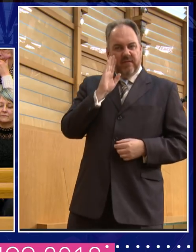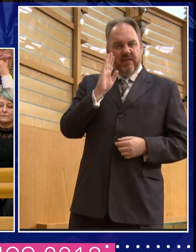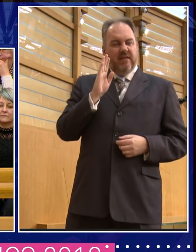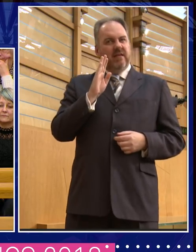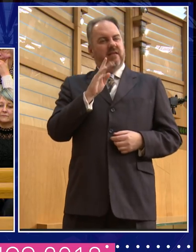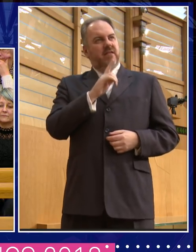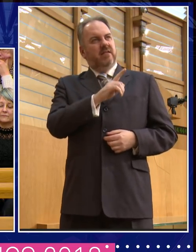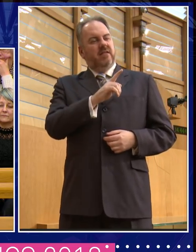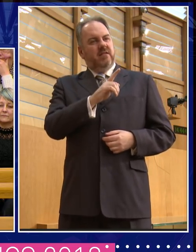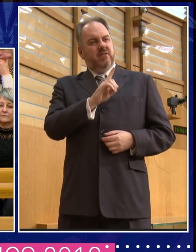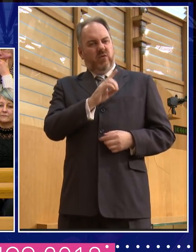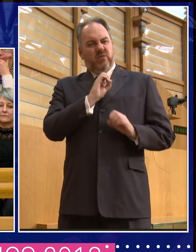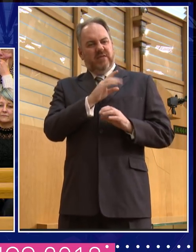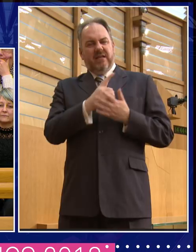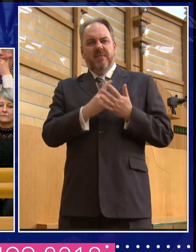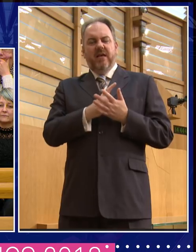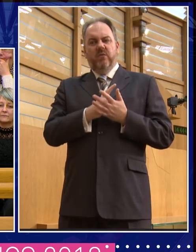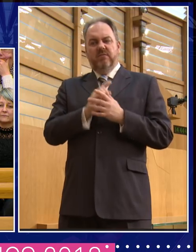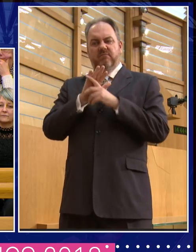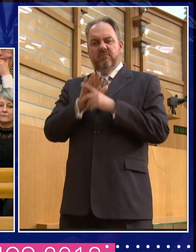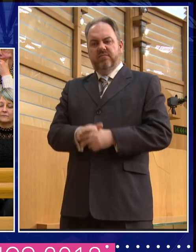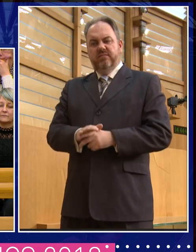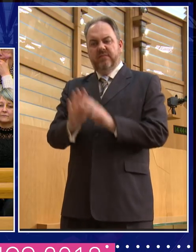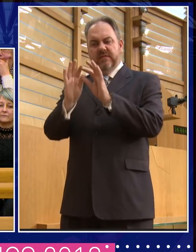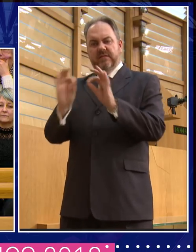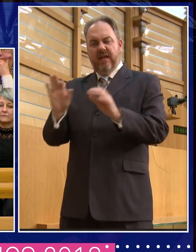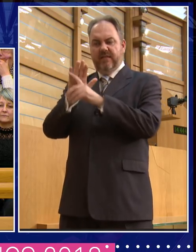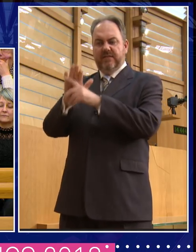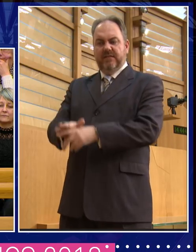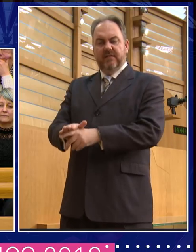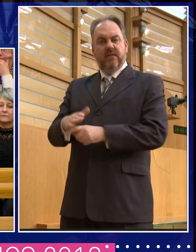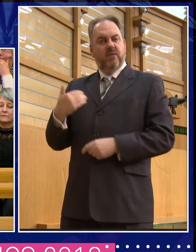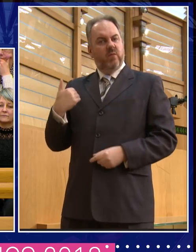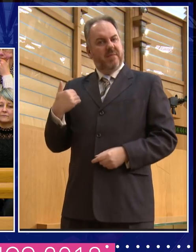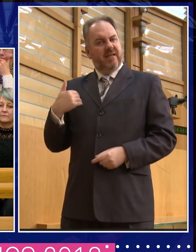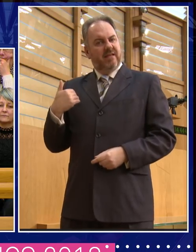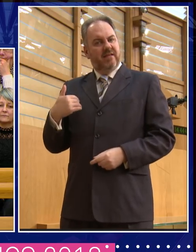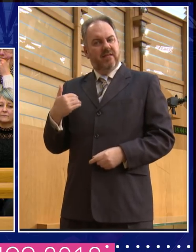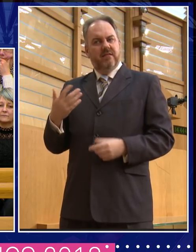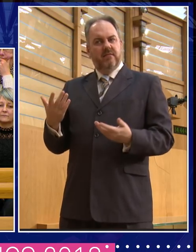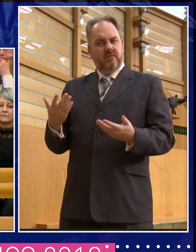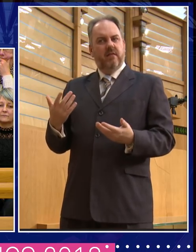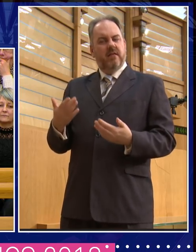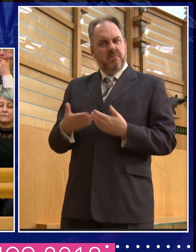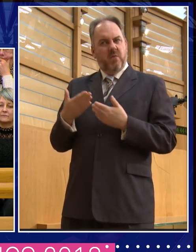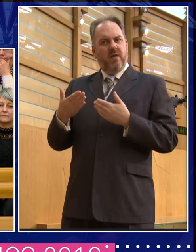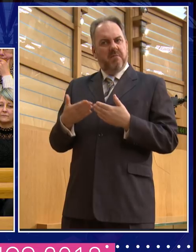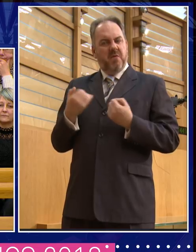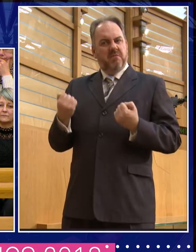of women, um, about, it seems to me, an increasingly kind of fraught and angry debate, uh, in, in the academy about